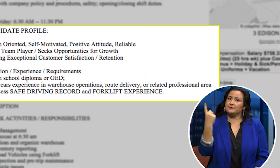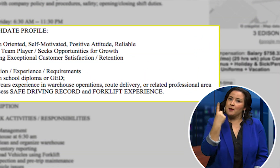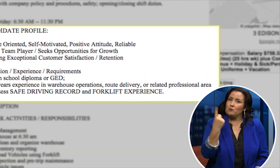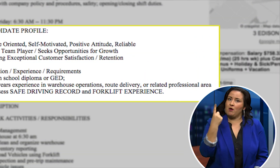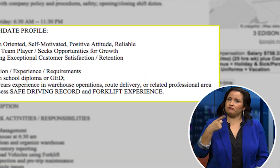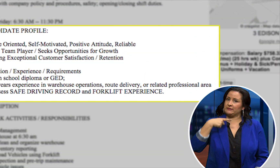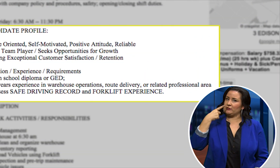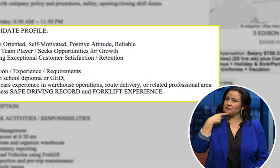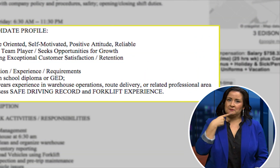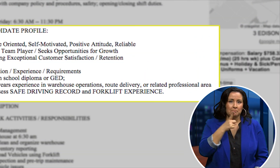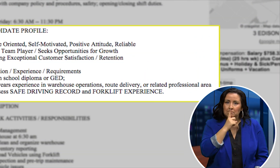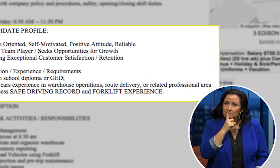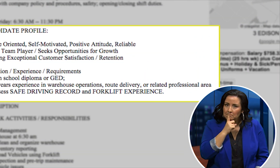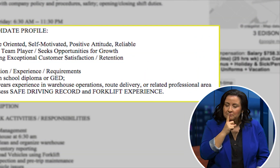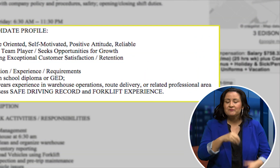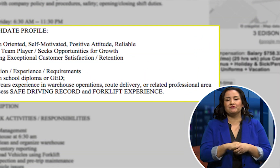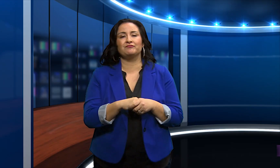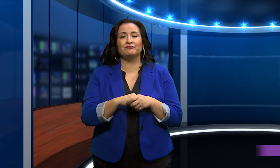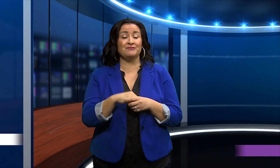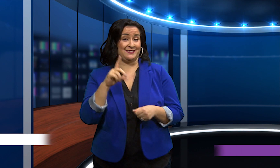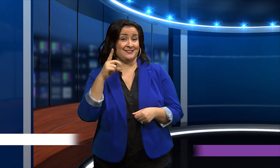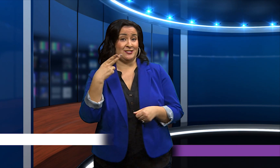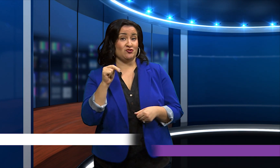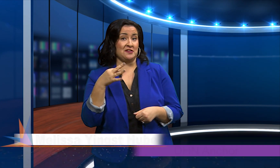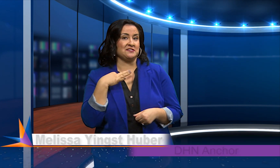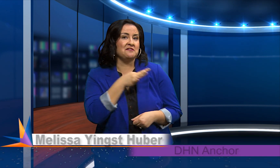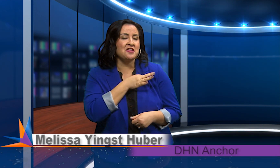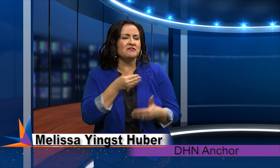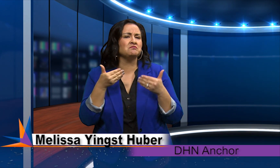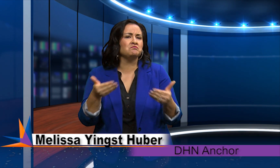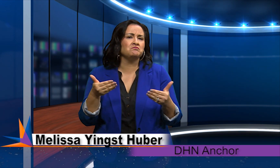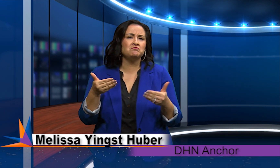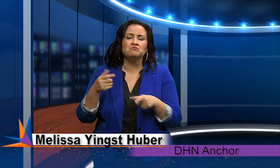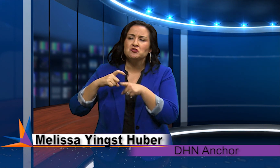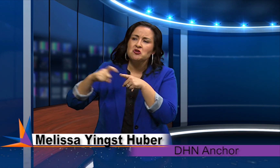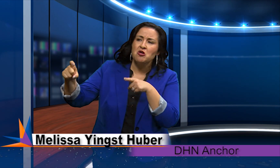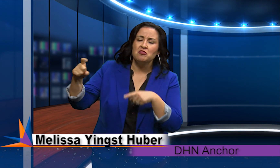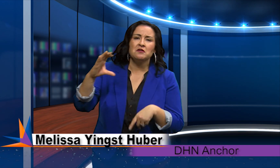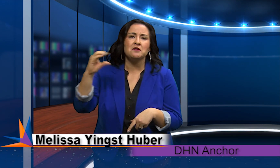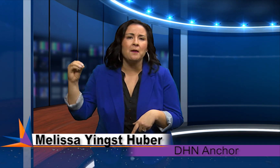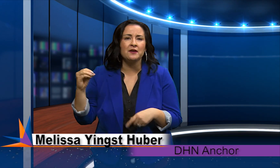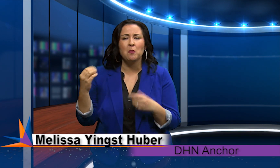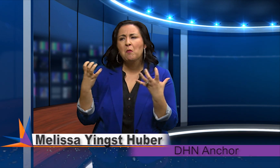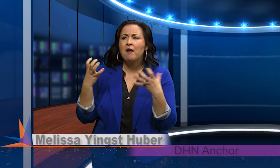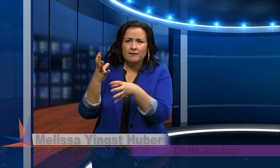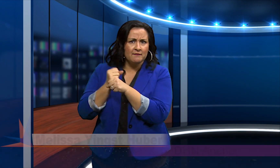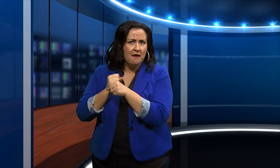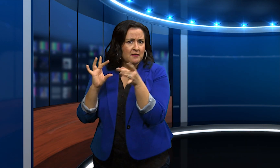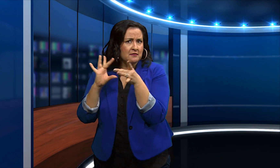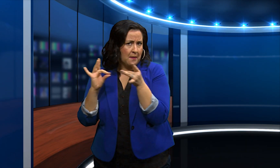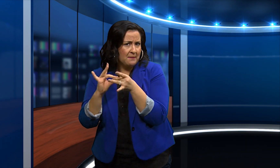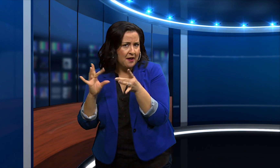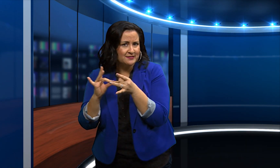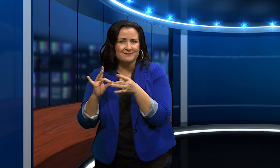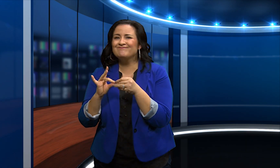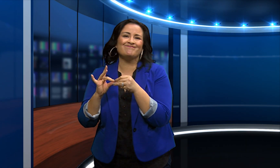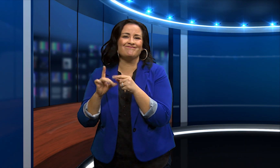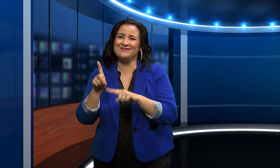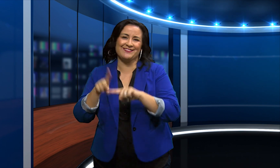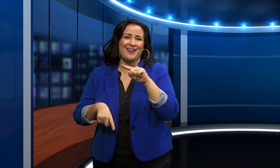Our staff called the company early yesterday for a comment, but were unable to speak with the man who identified himself as Ed